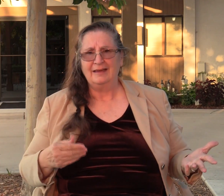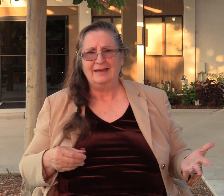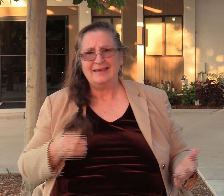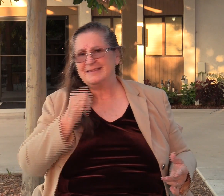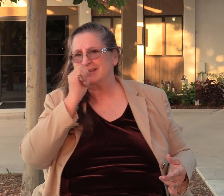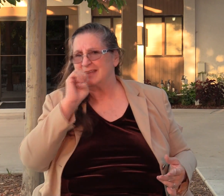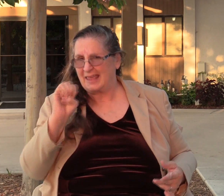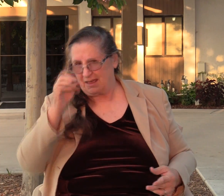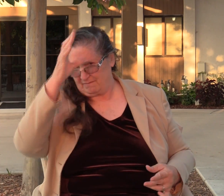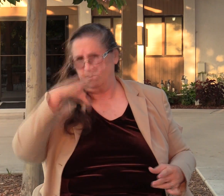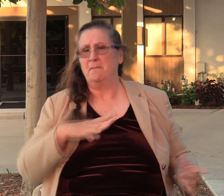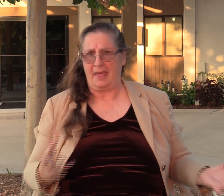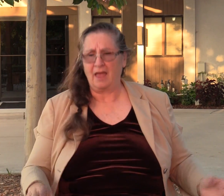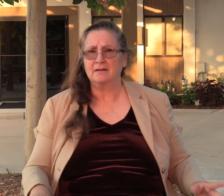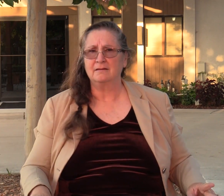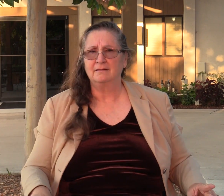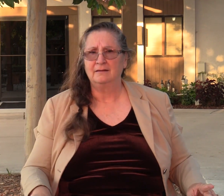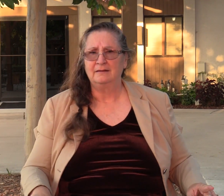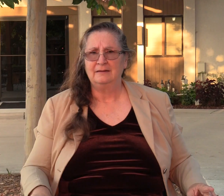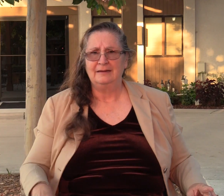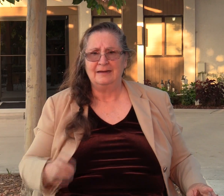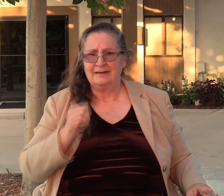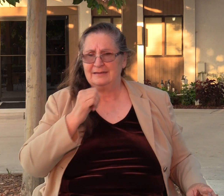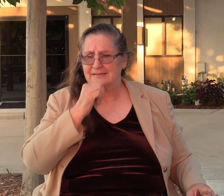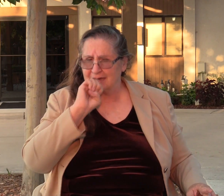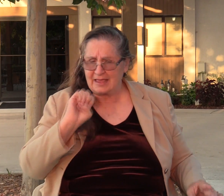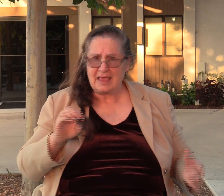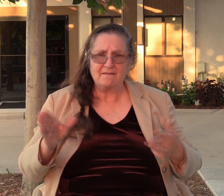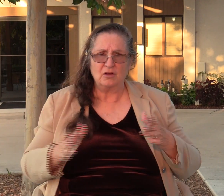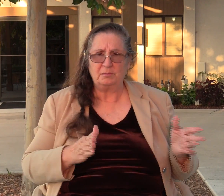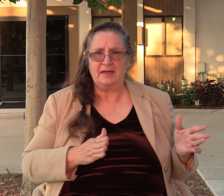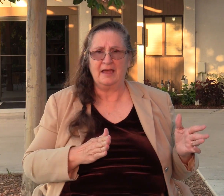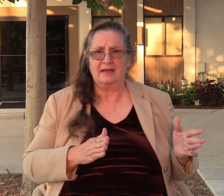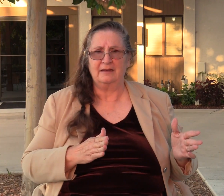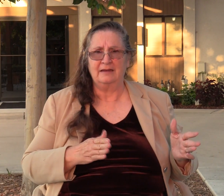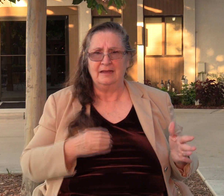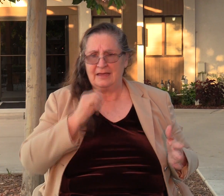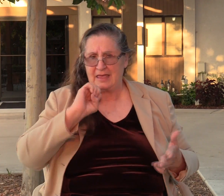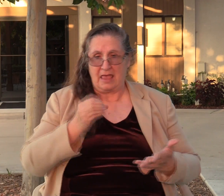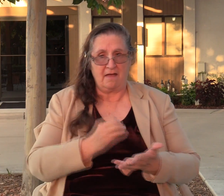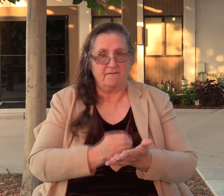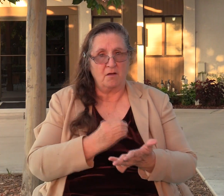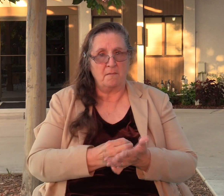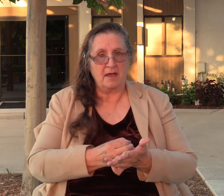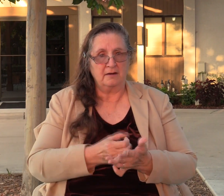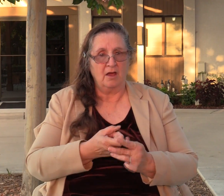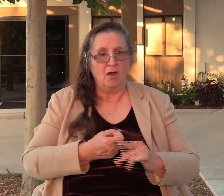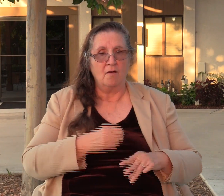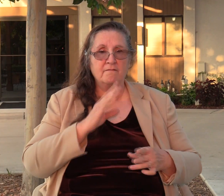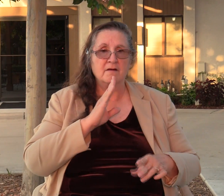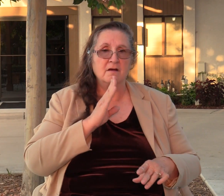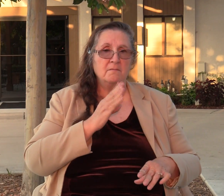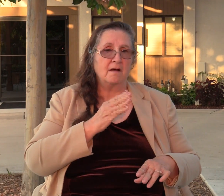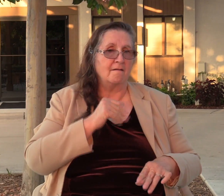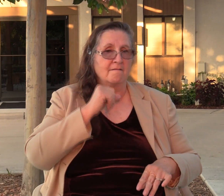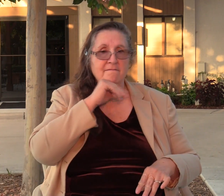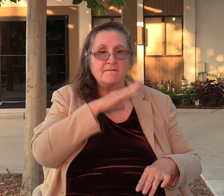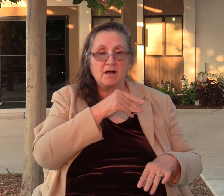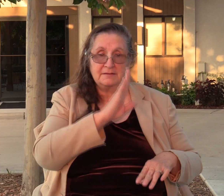okay? He's got an evil agenda. He takes evil money from an evil temple. He pays evil